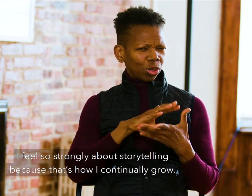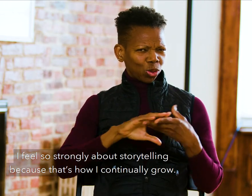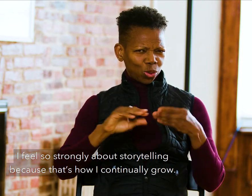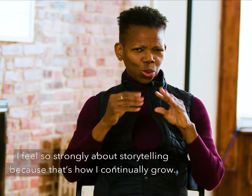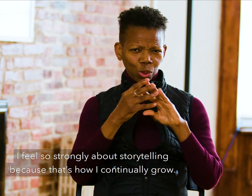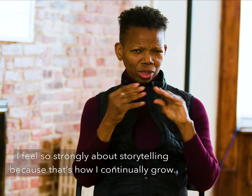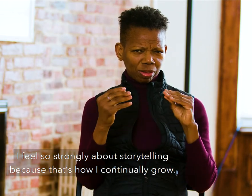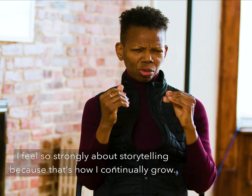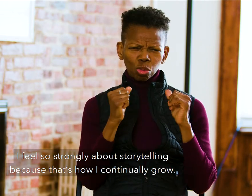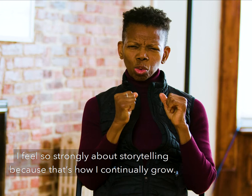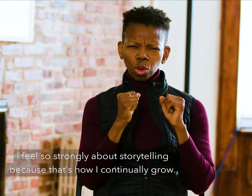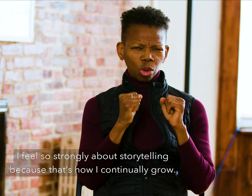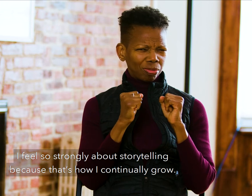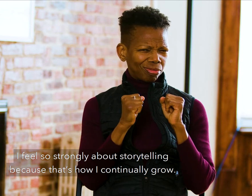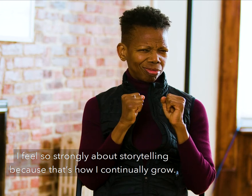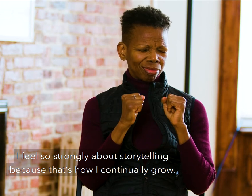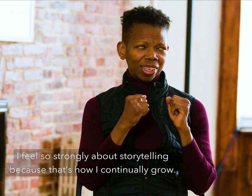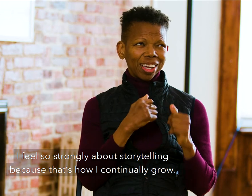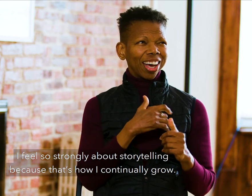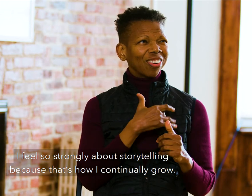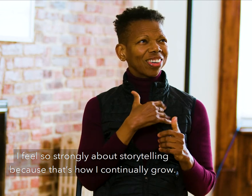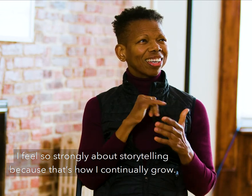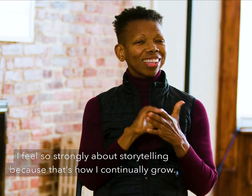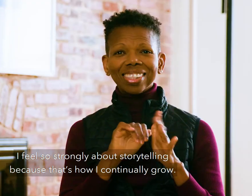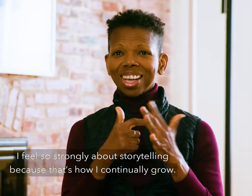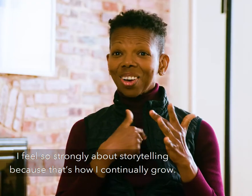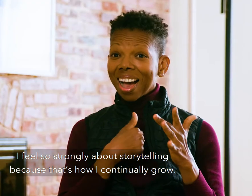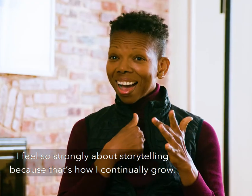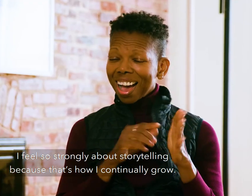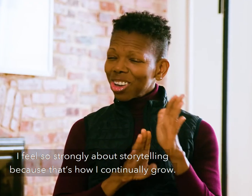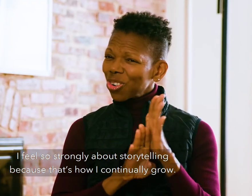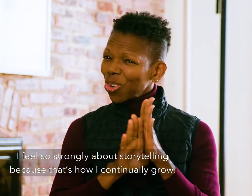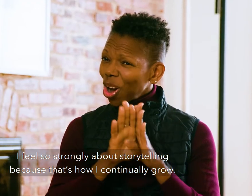I feel so strongly about storytelling because that's how I continually grow.